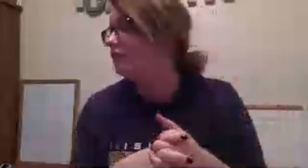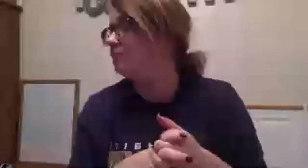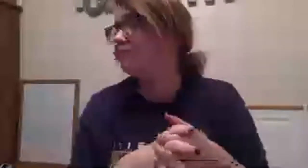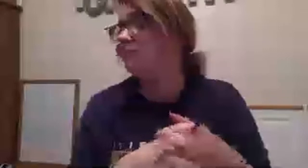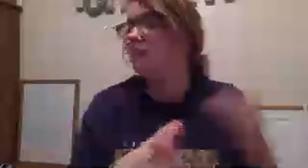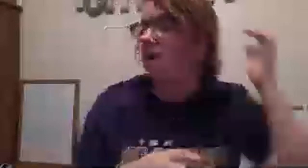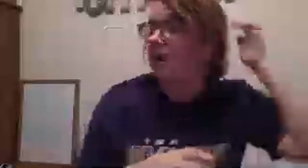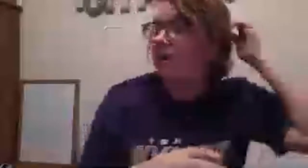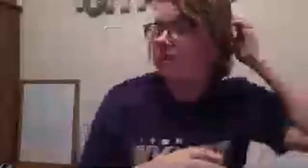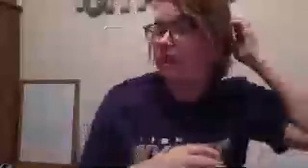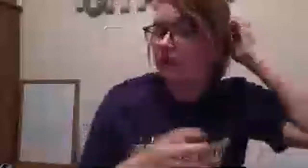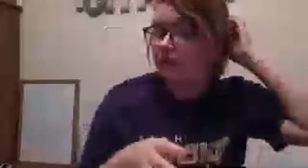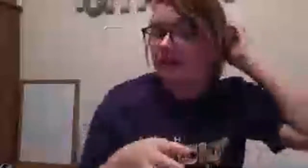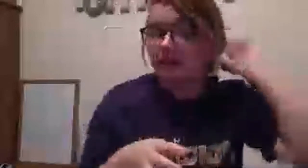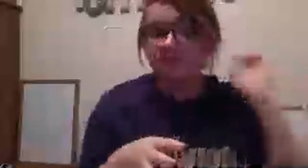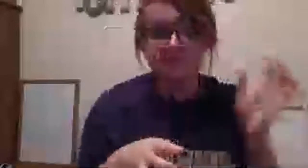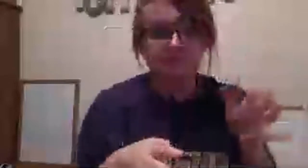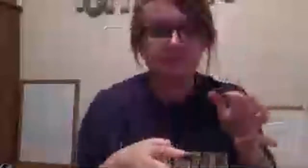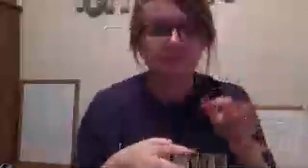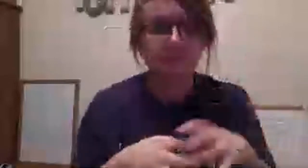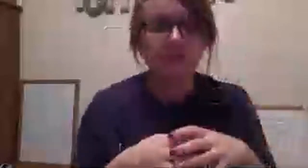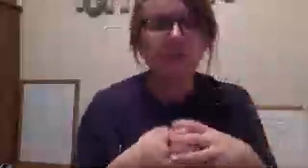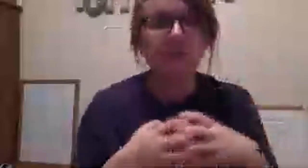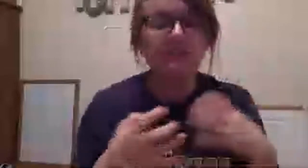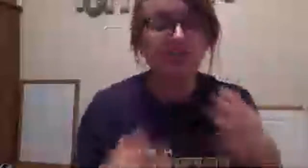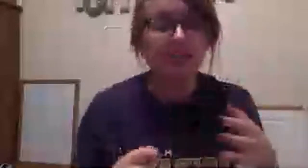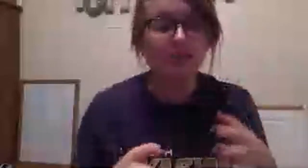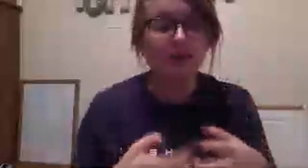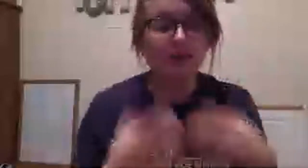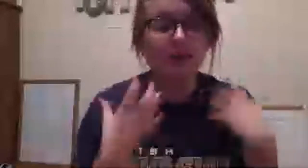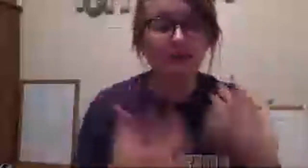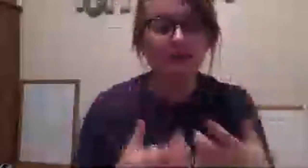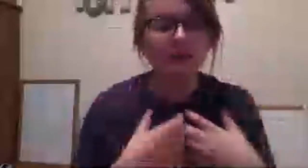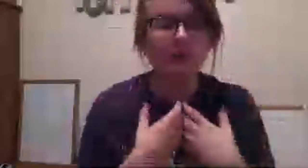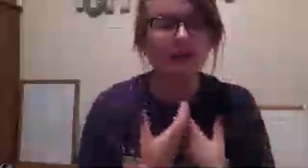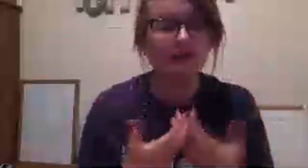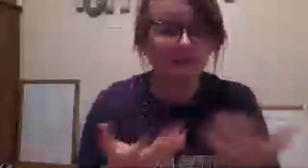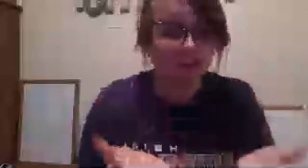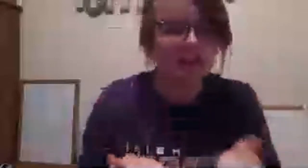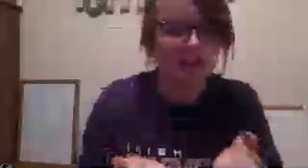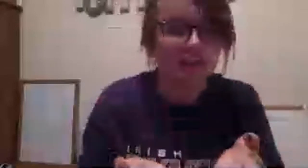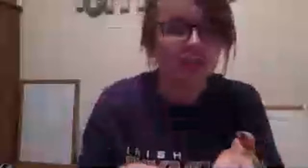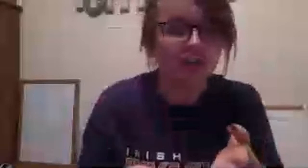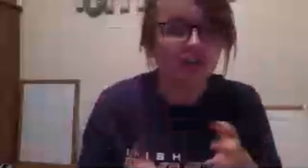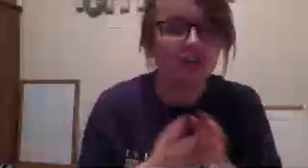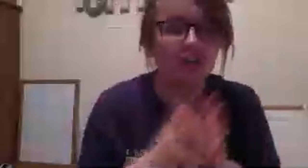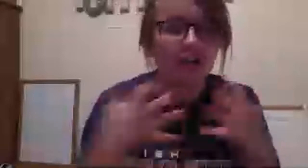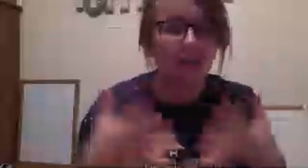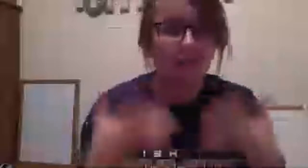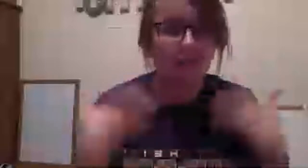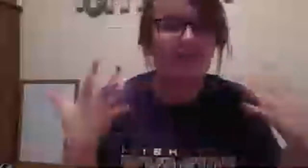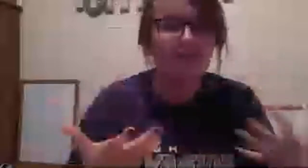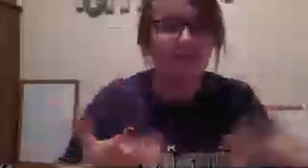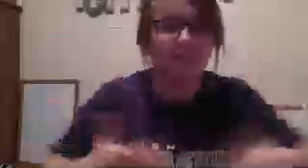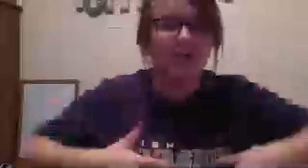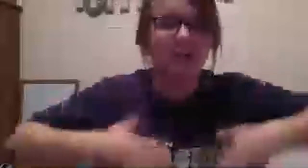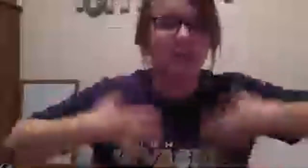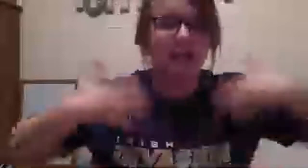um they over here and they take what he's saying right like a vent session he's gossiping he's venting that he's like angry